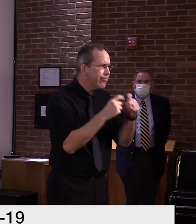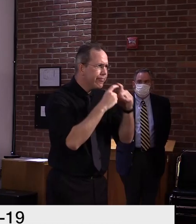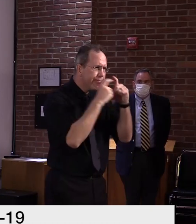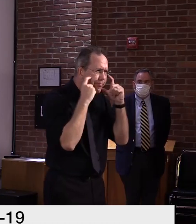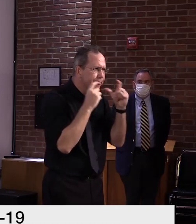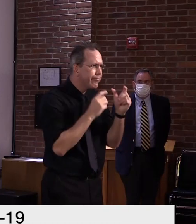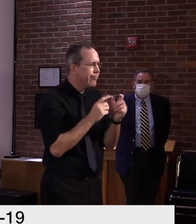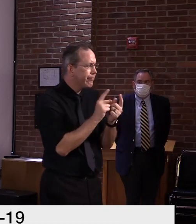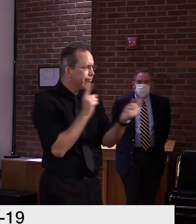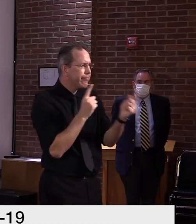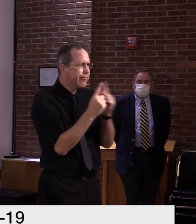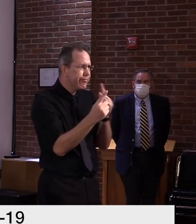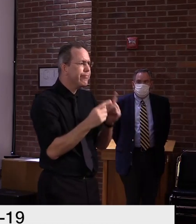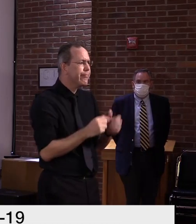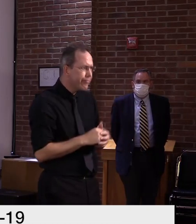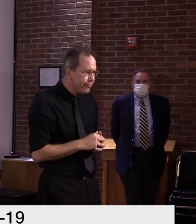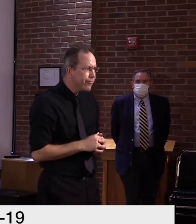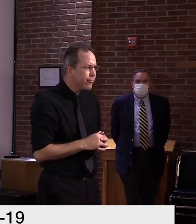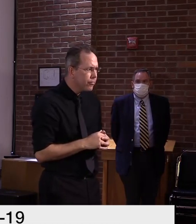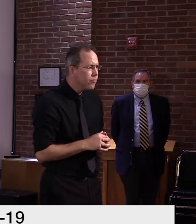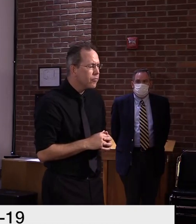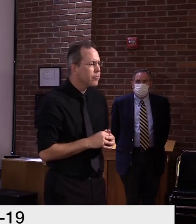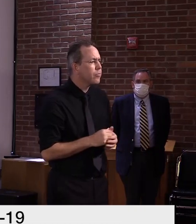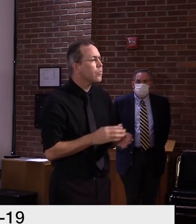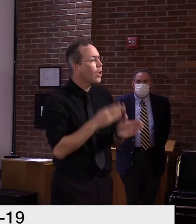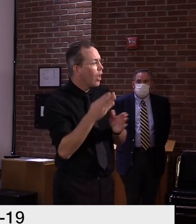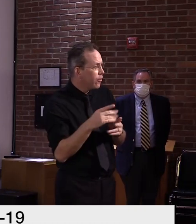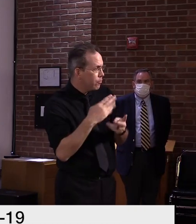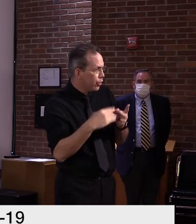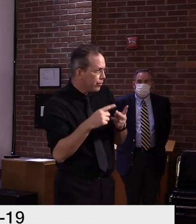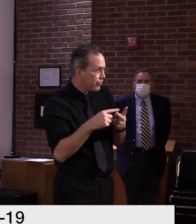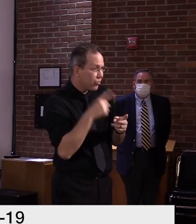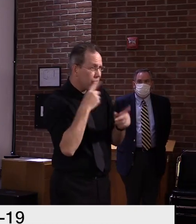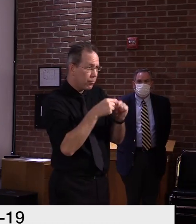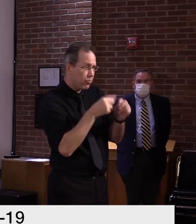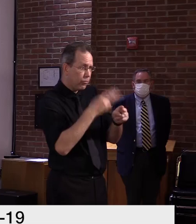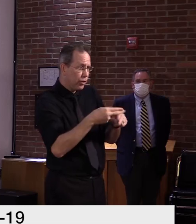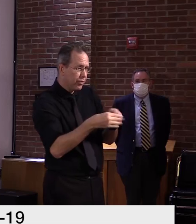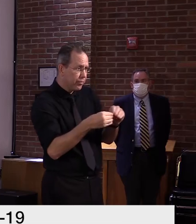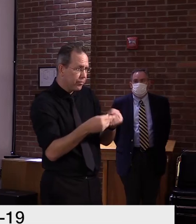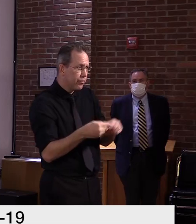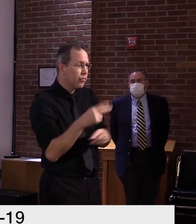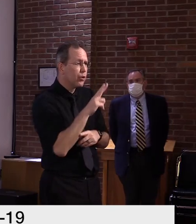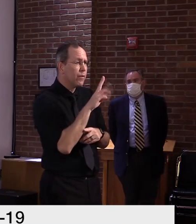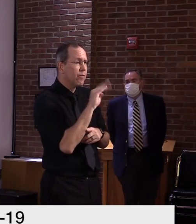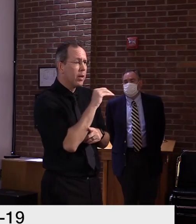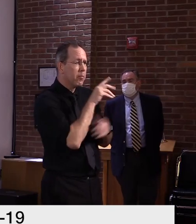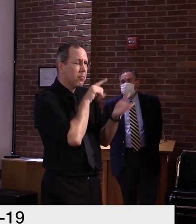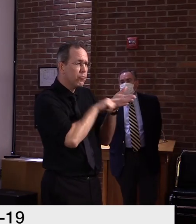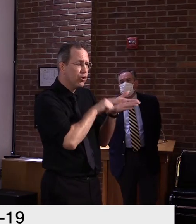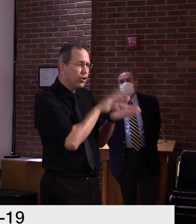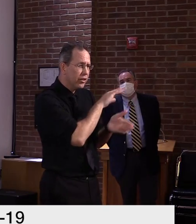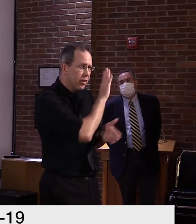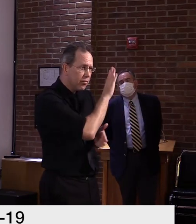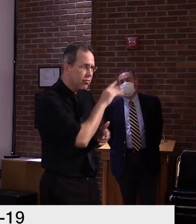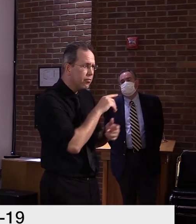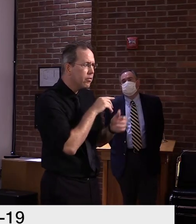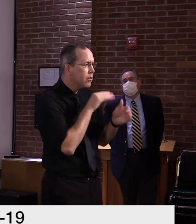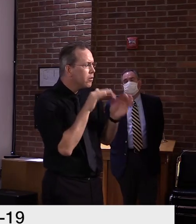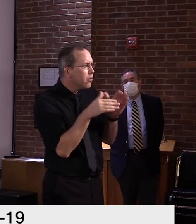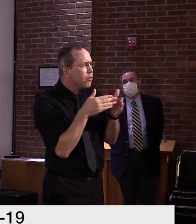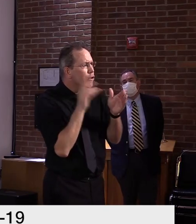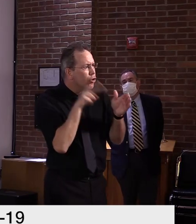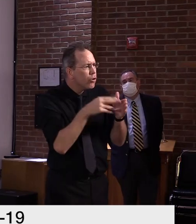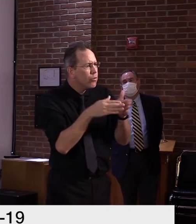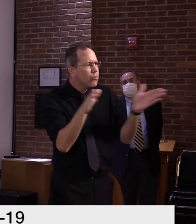type of study, uh, bigger than what UVM, uh, is doing called the Seroprevalence Study and we have actually discussed